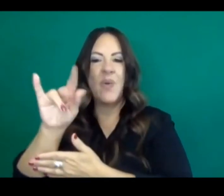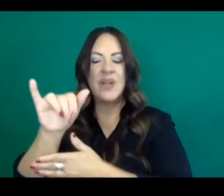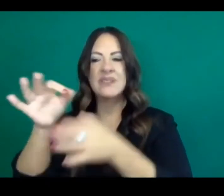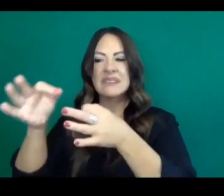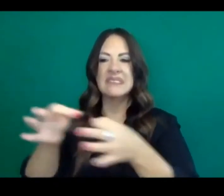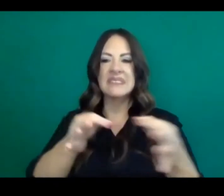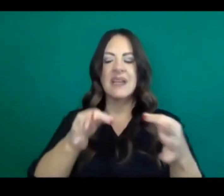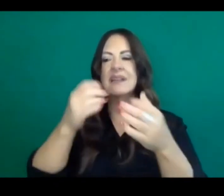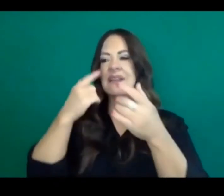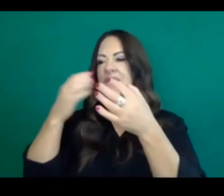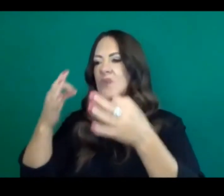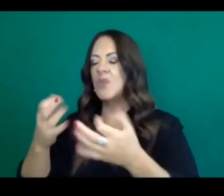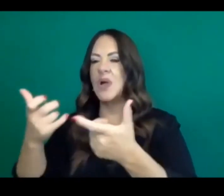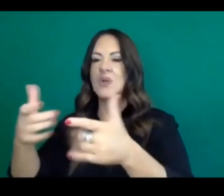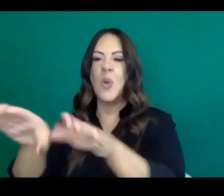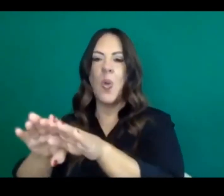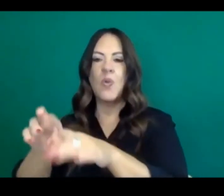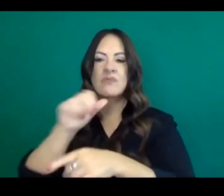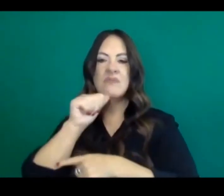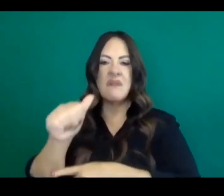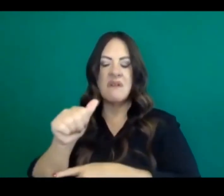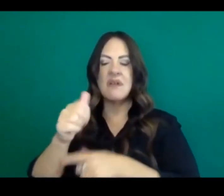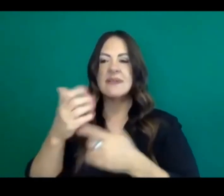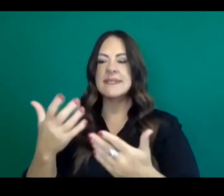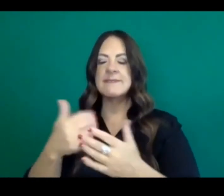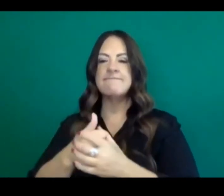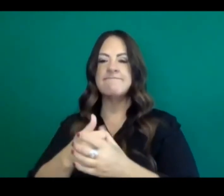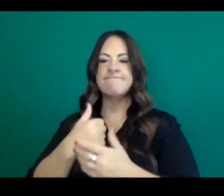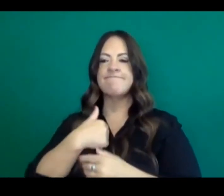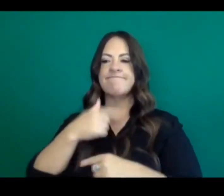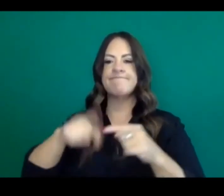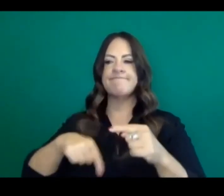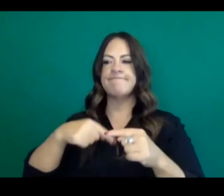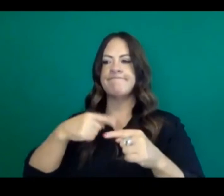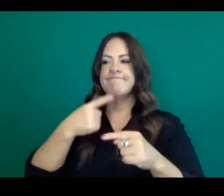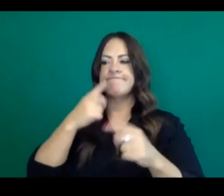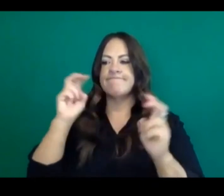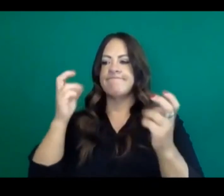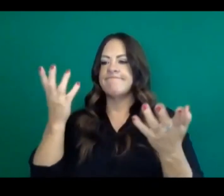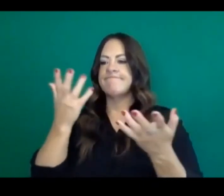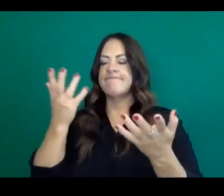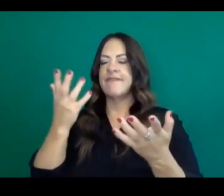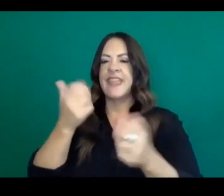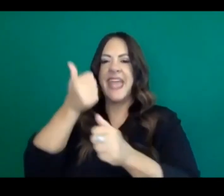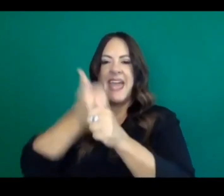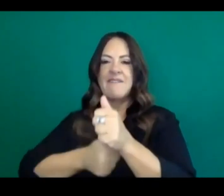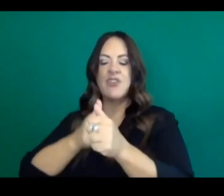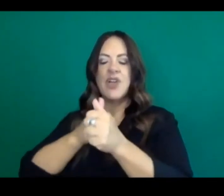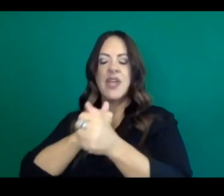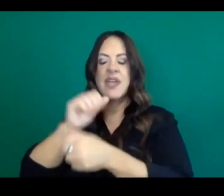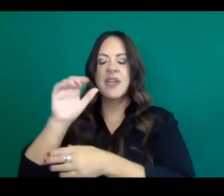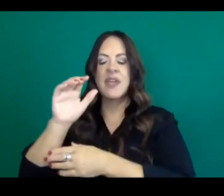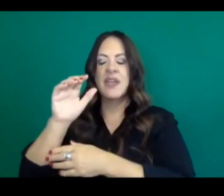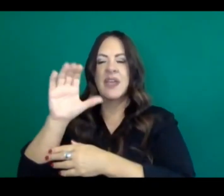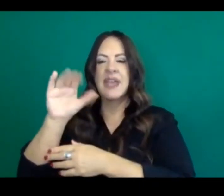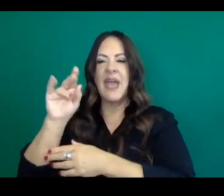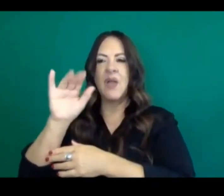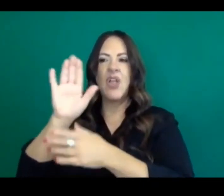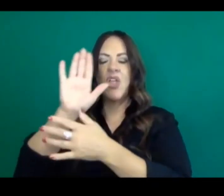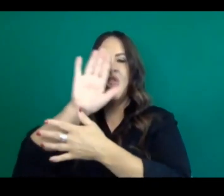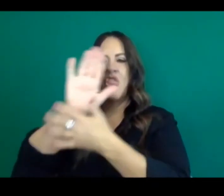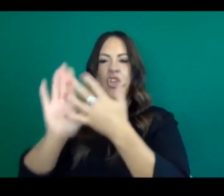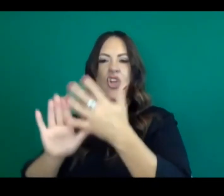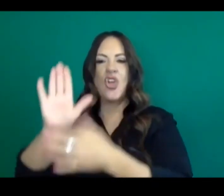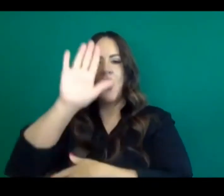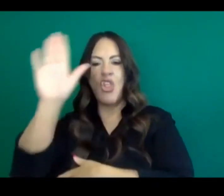outdoor spaces. Particularly, I don't want to speak to what is going into every county's determination as to what